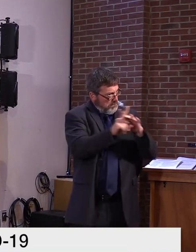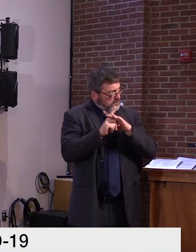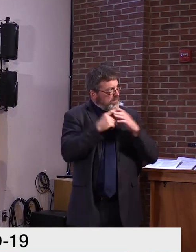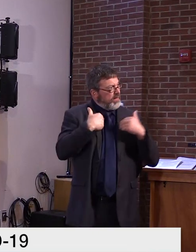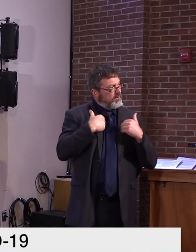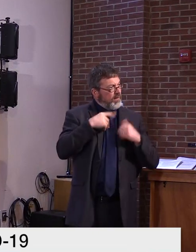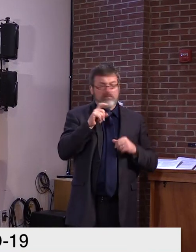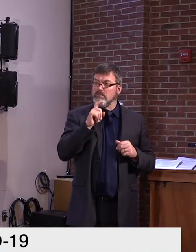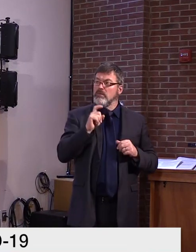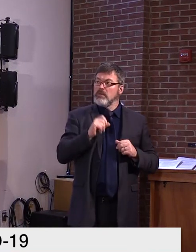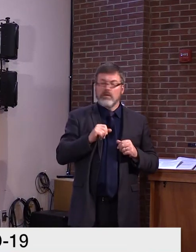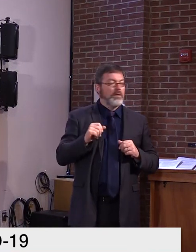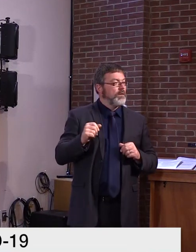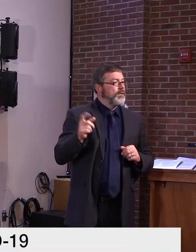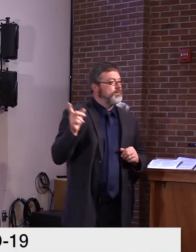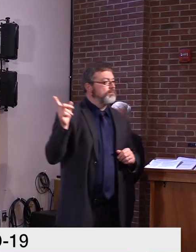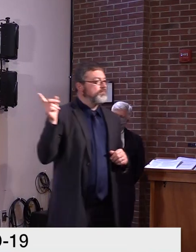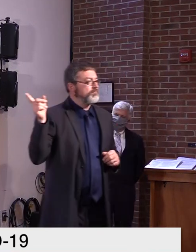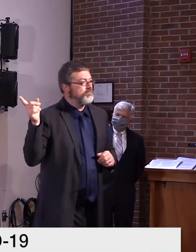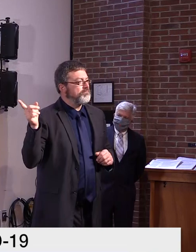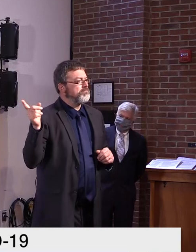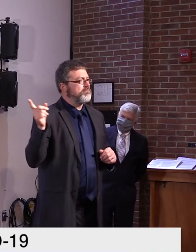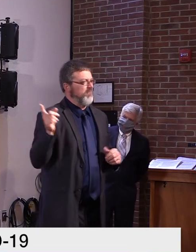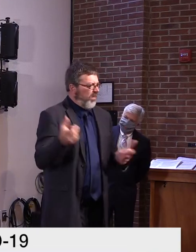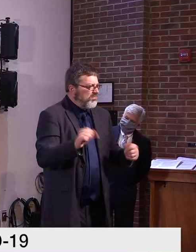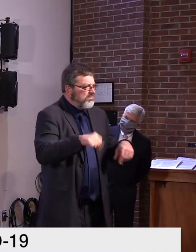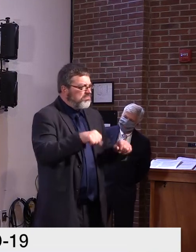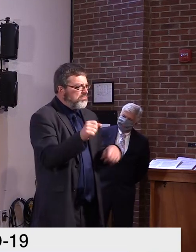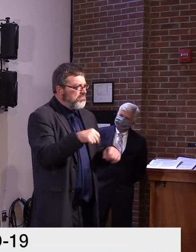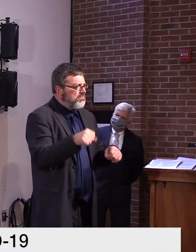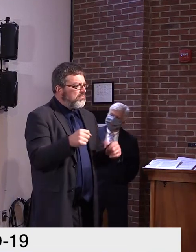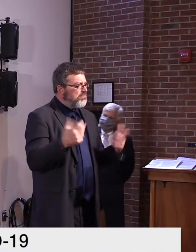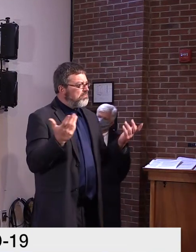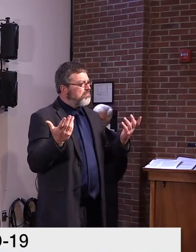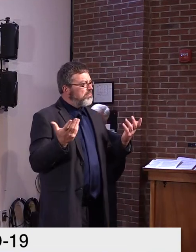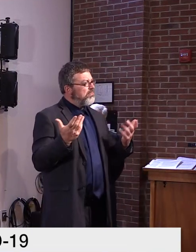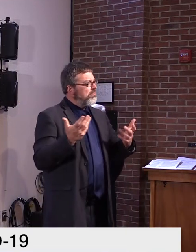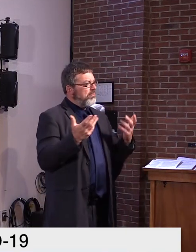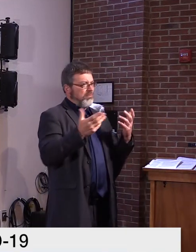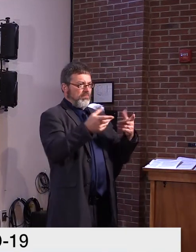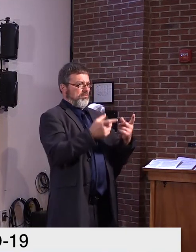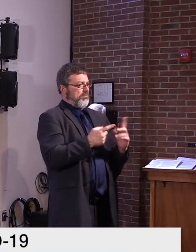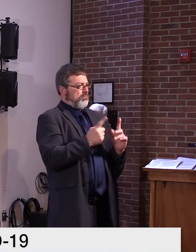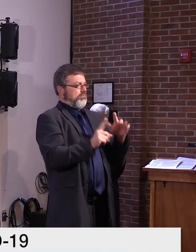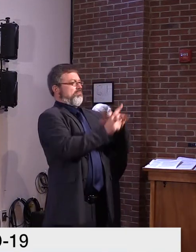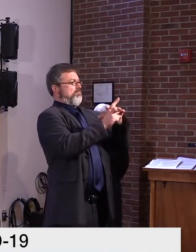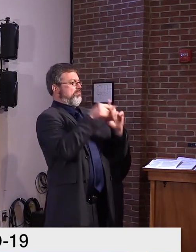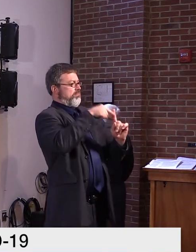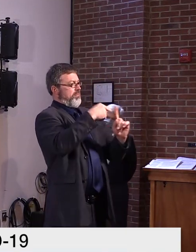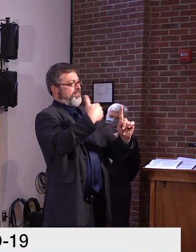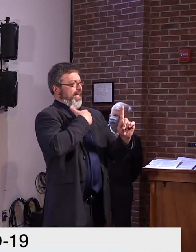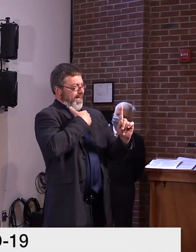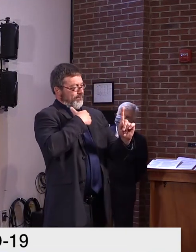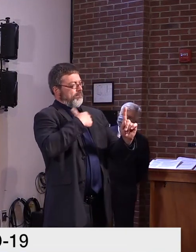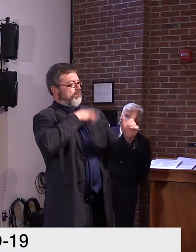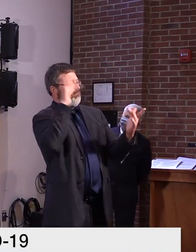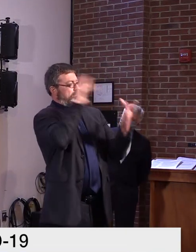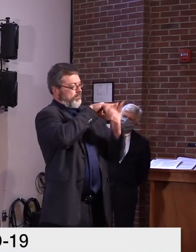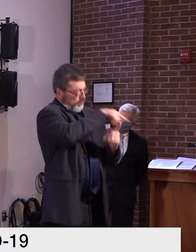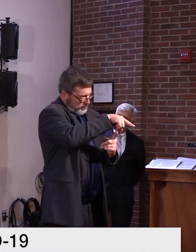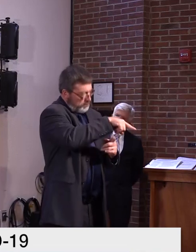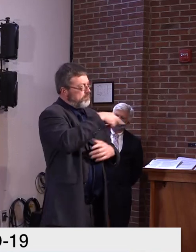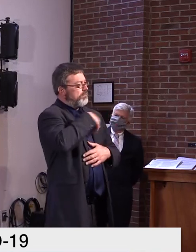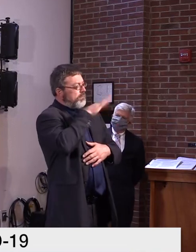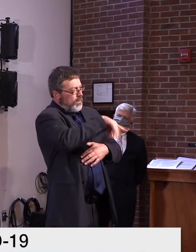You know, we have, uh, a mid nineties percent rate of connecting with people who are positive within 24 hours.